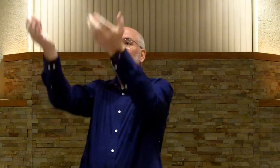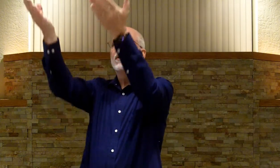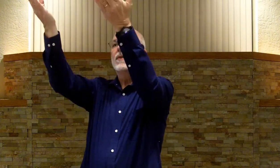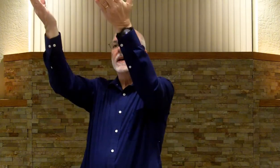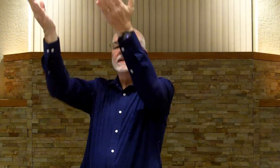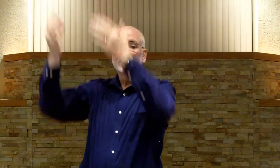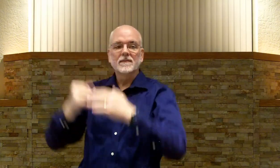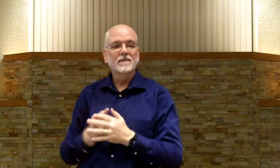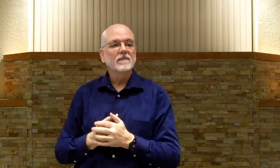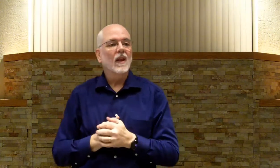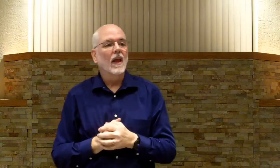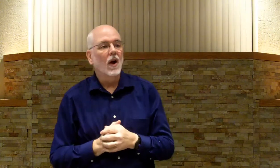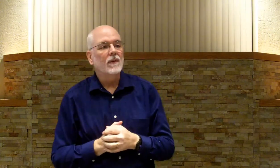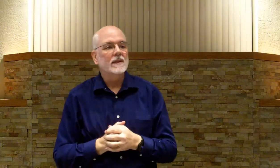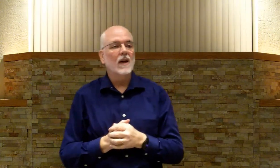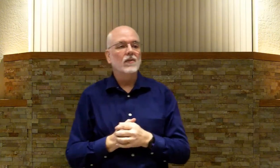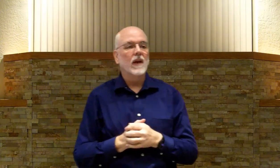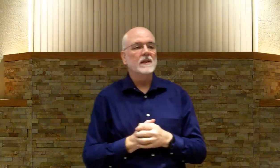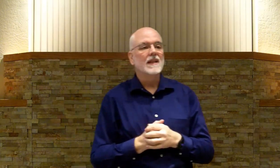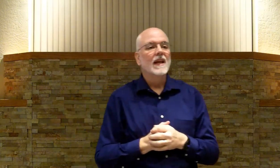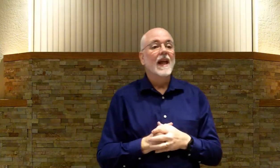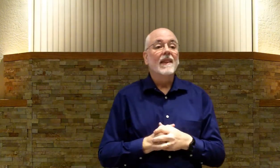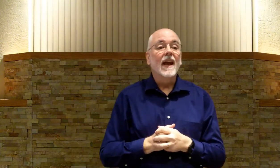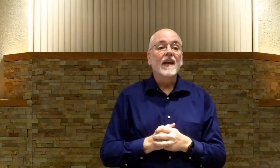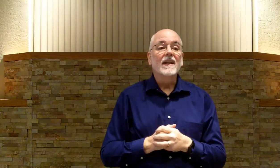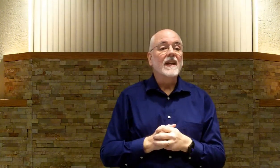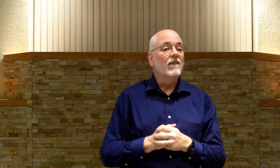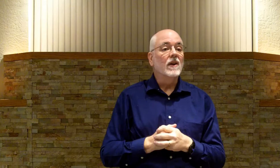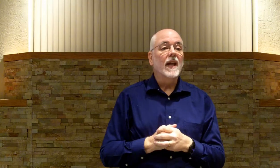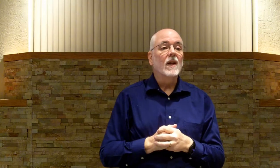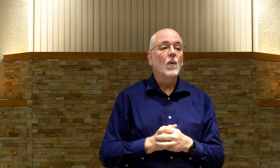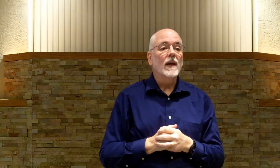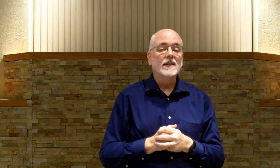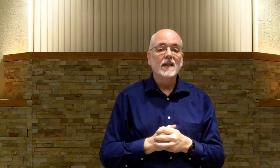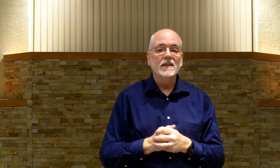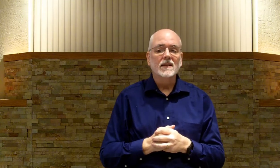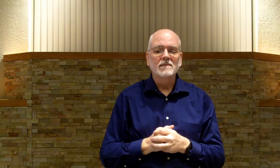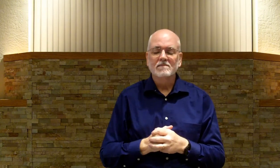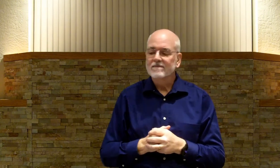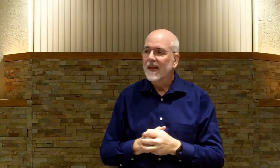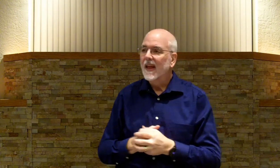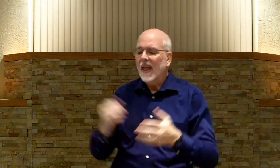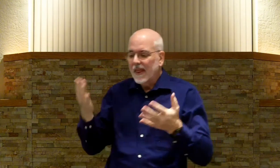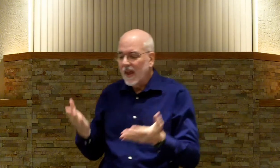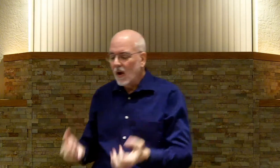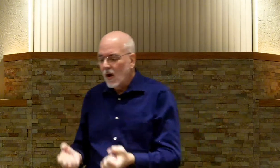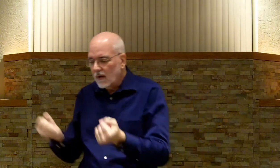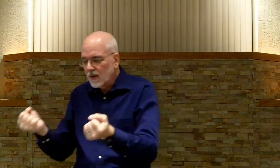Sacrifice. They offer sacrifices. That can never take away sins. They offer